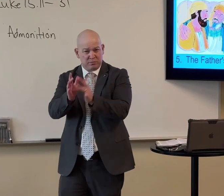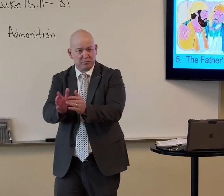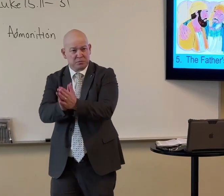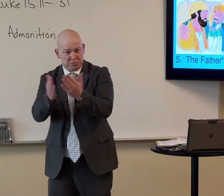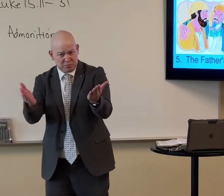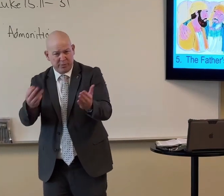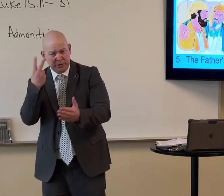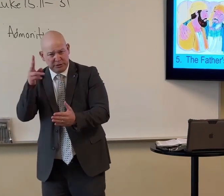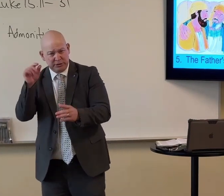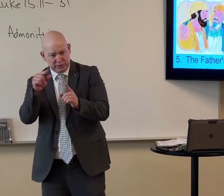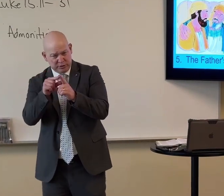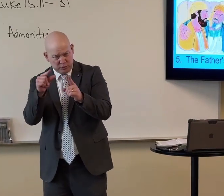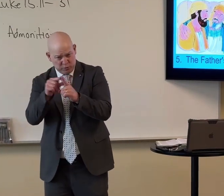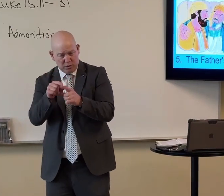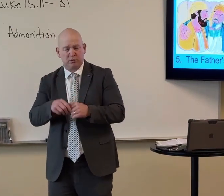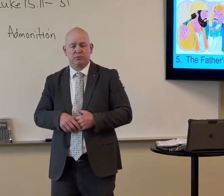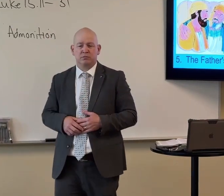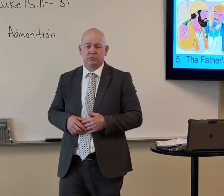So, the Bible, we see this word.